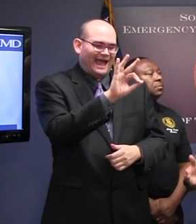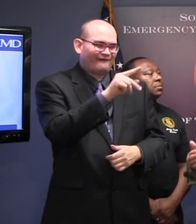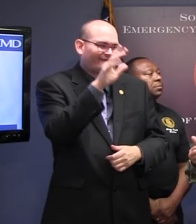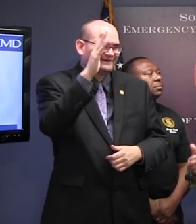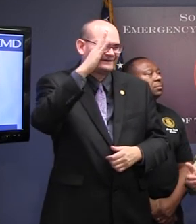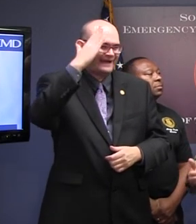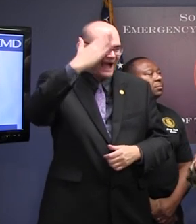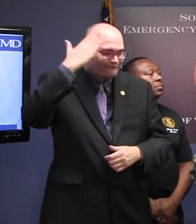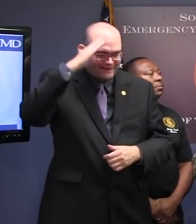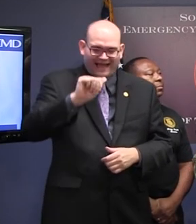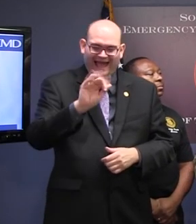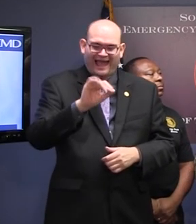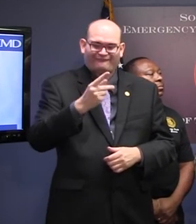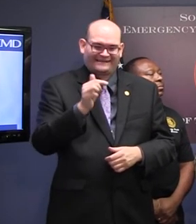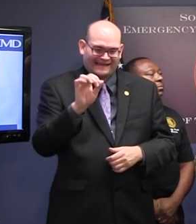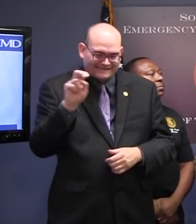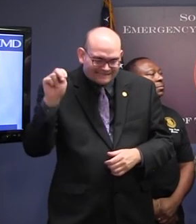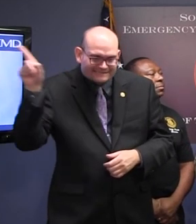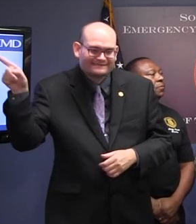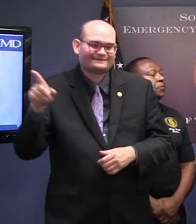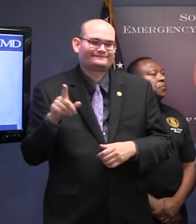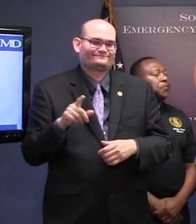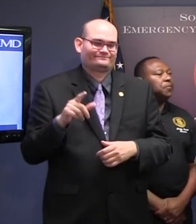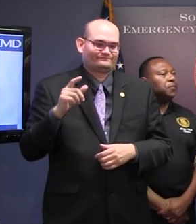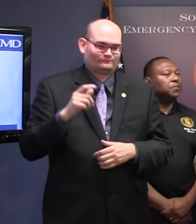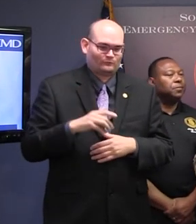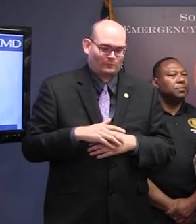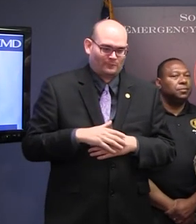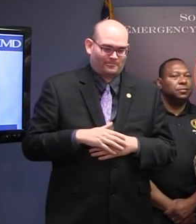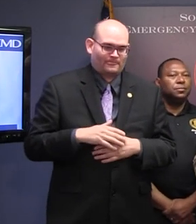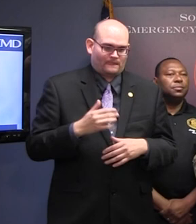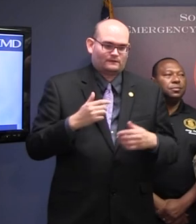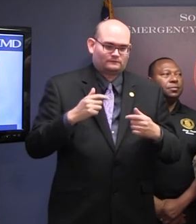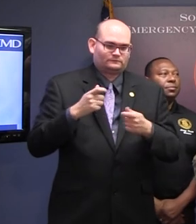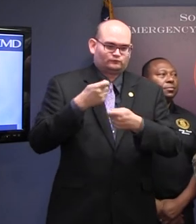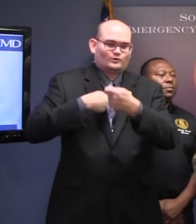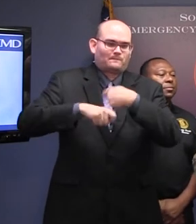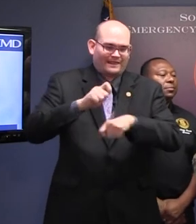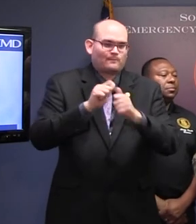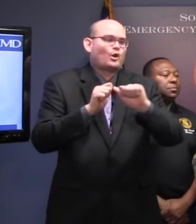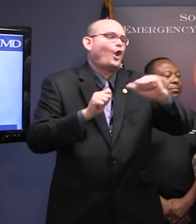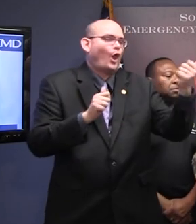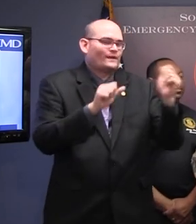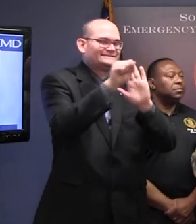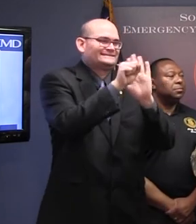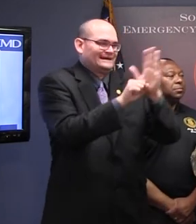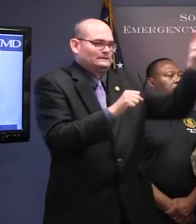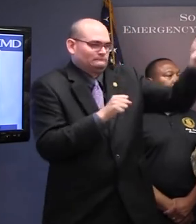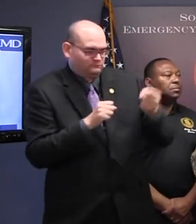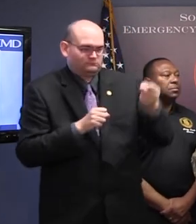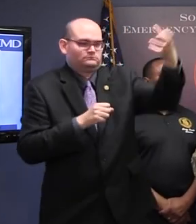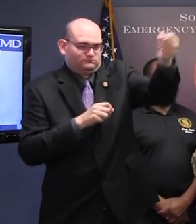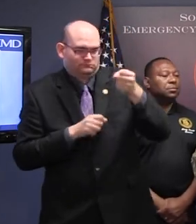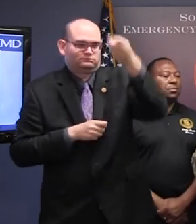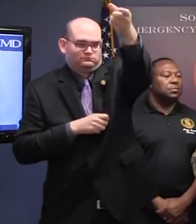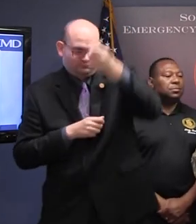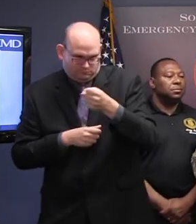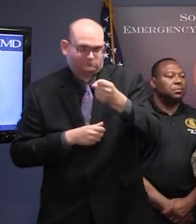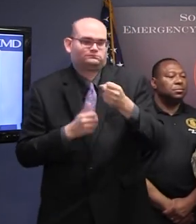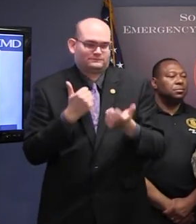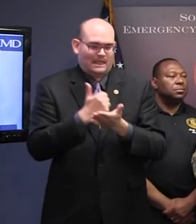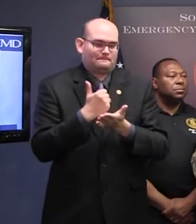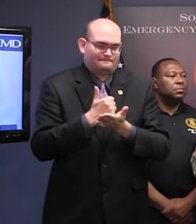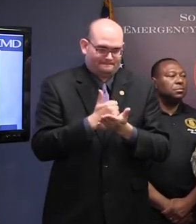them with light troops from other unaffected states. So as far as our capabilities, we're basing our